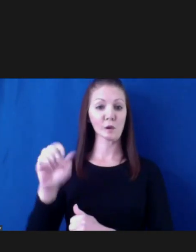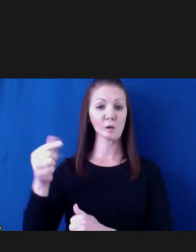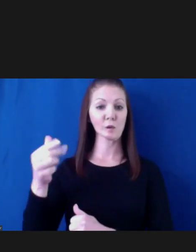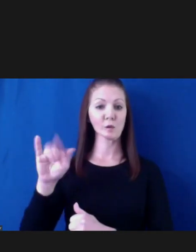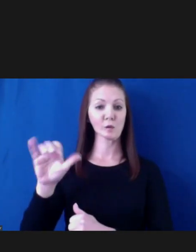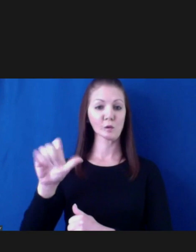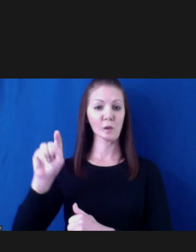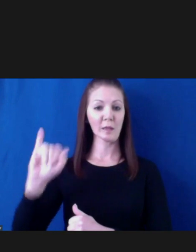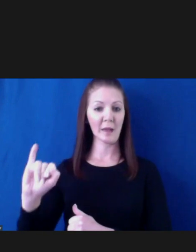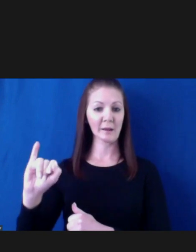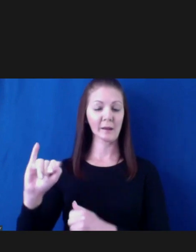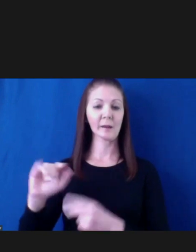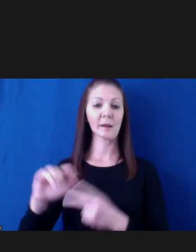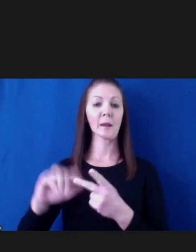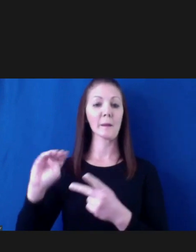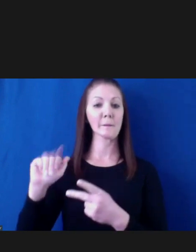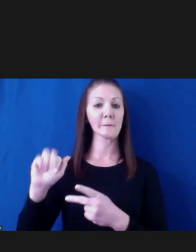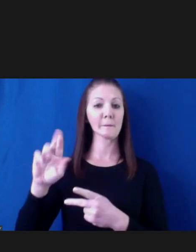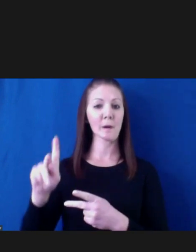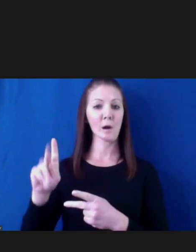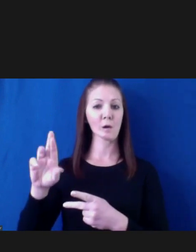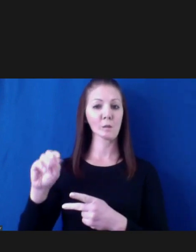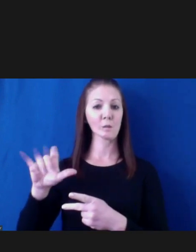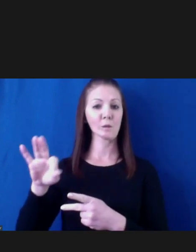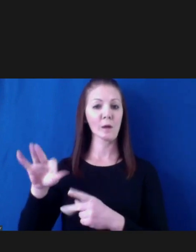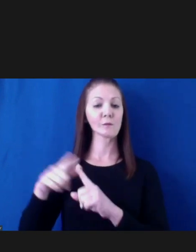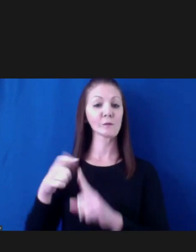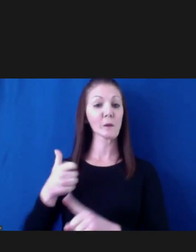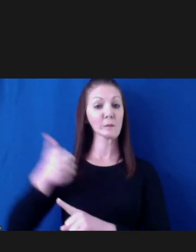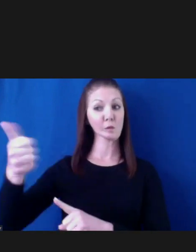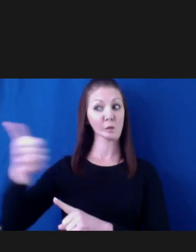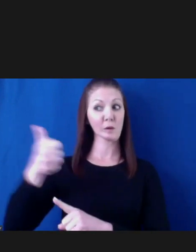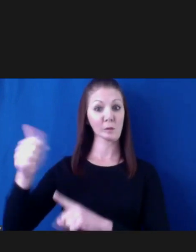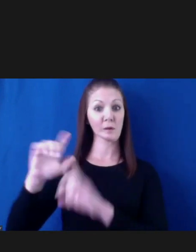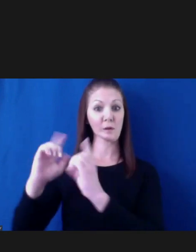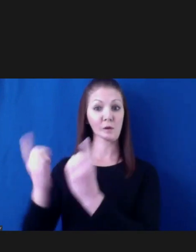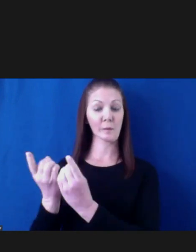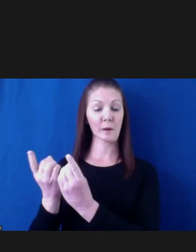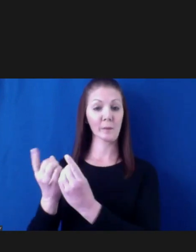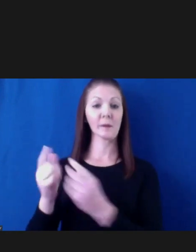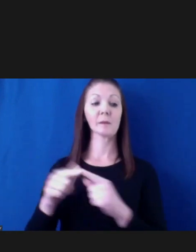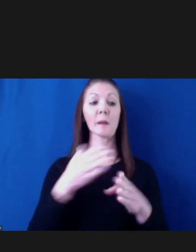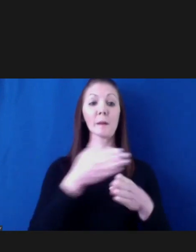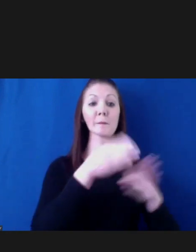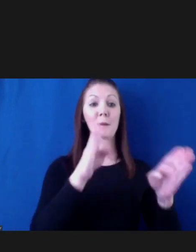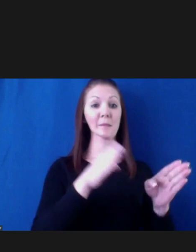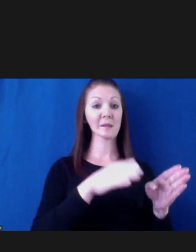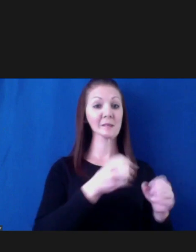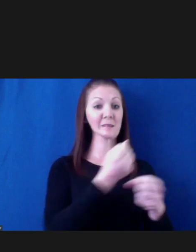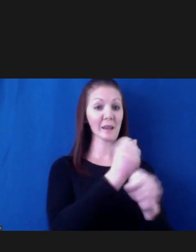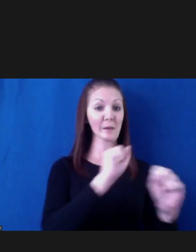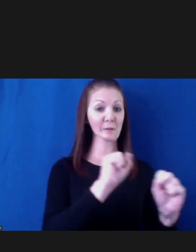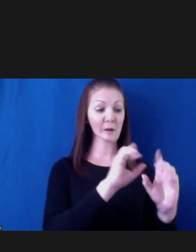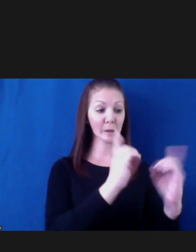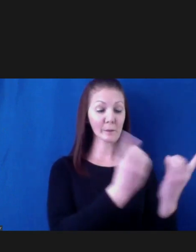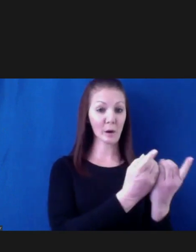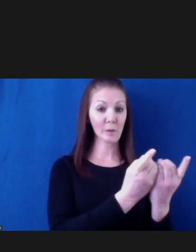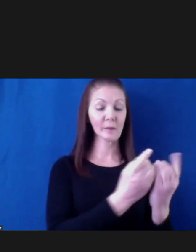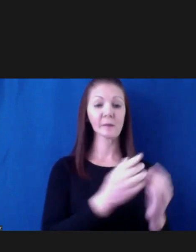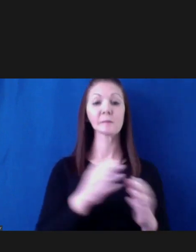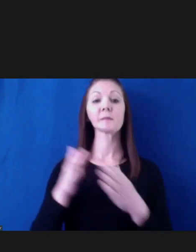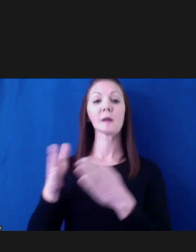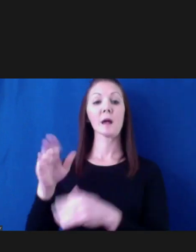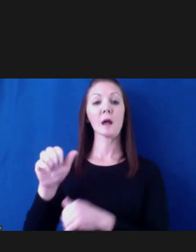from Public Safety, Mark Raymond in terms of IT and telecommunications,